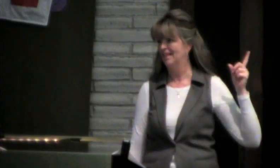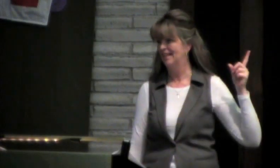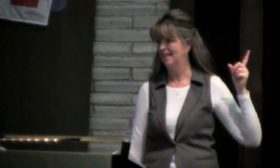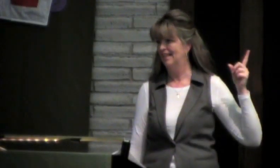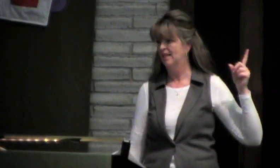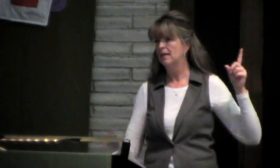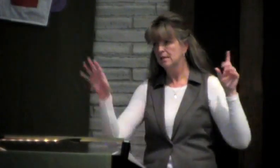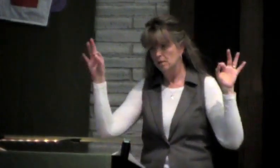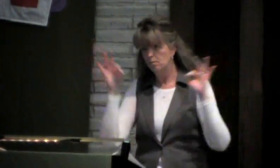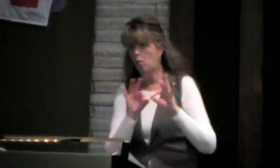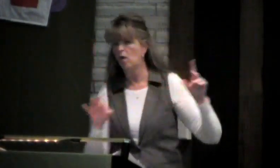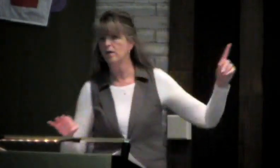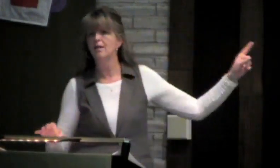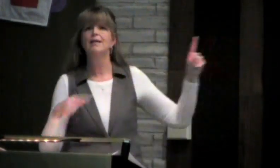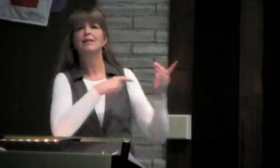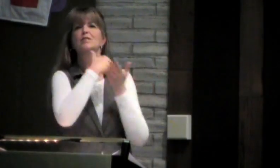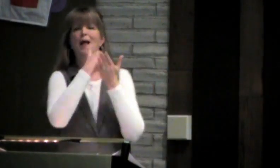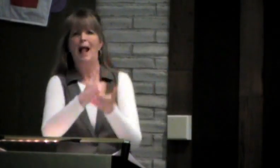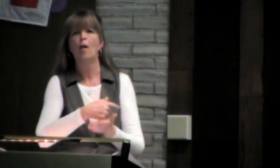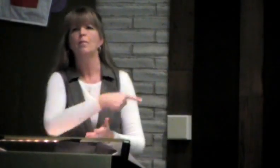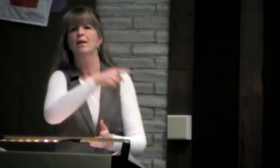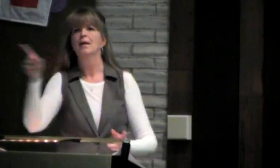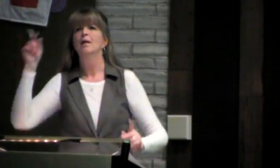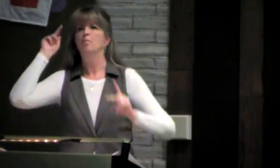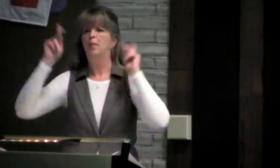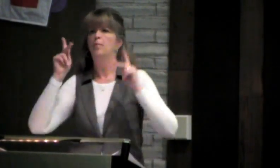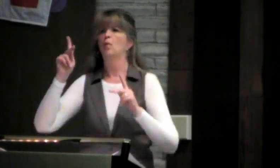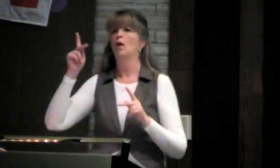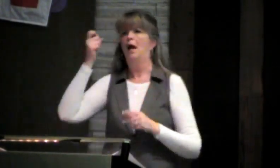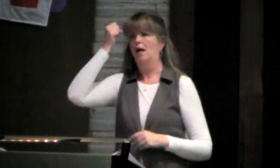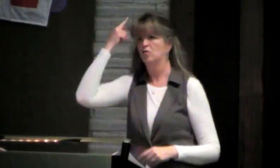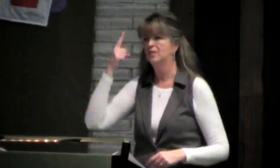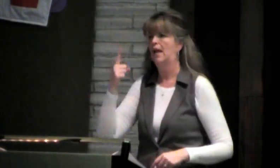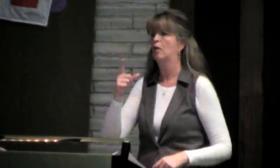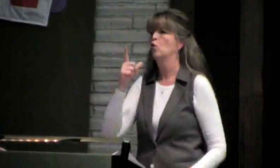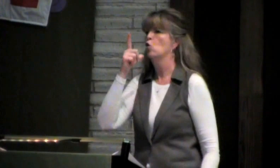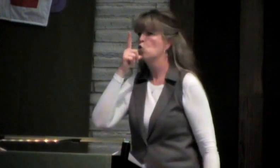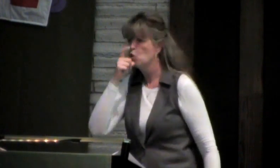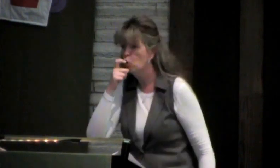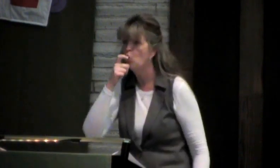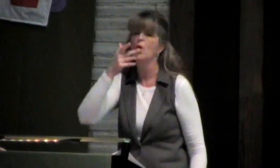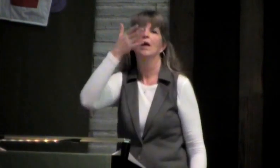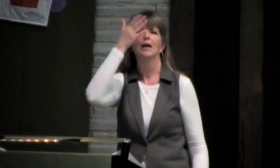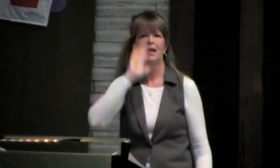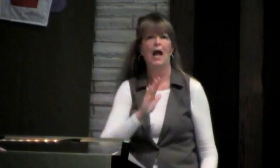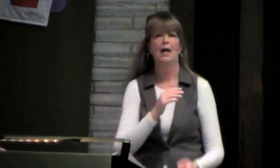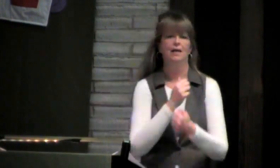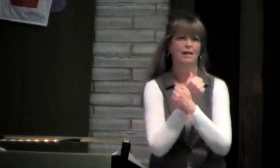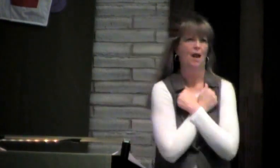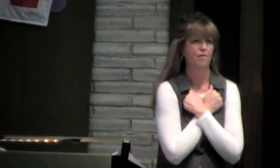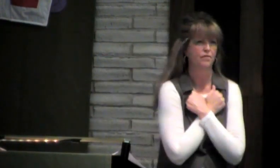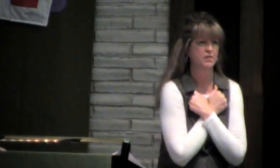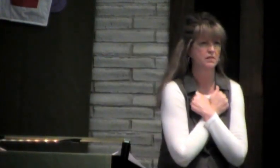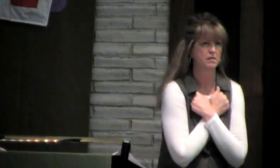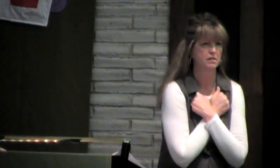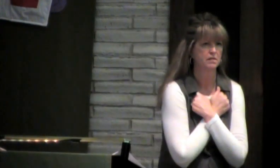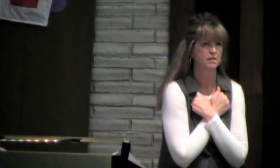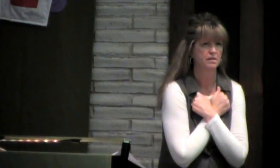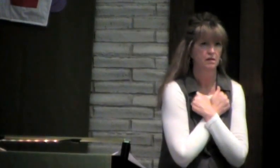how wide and vast God's love is. This can help all of us understand who God loves.